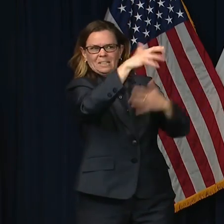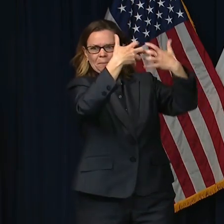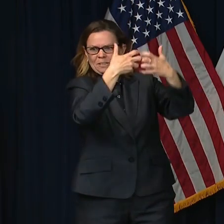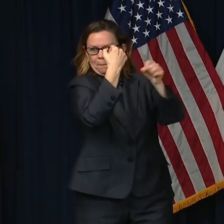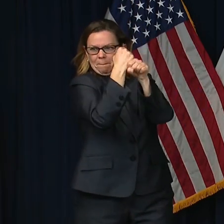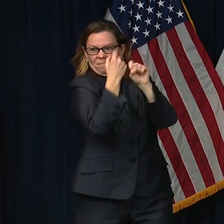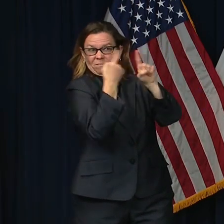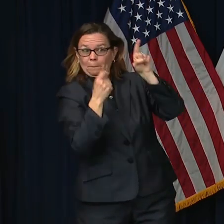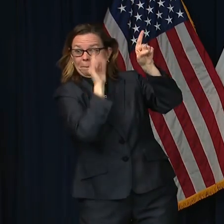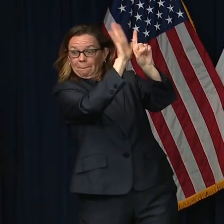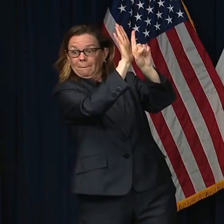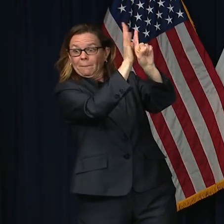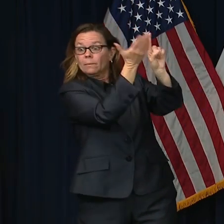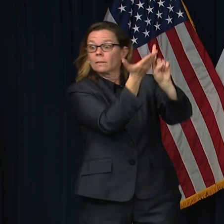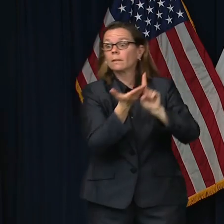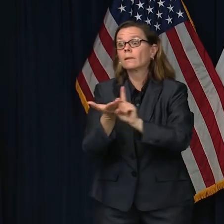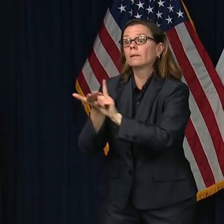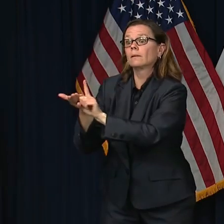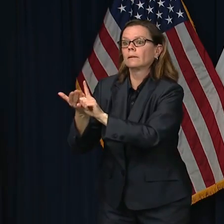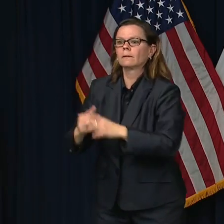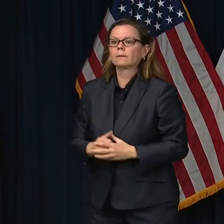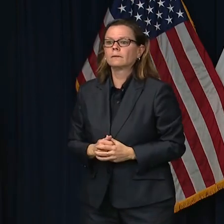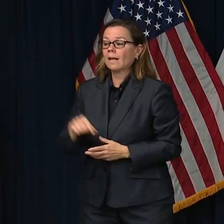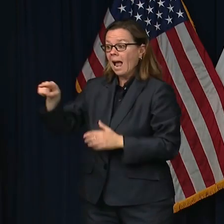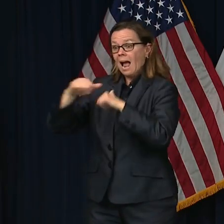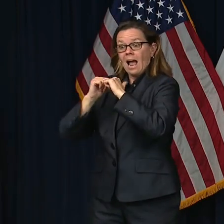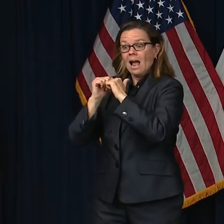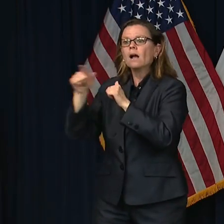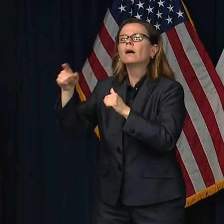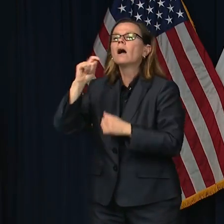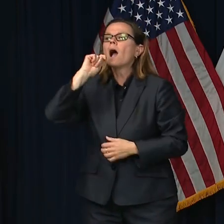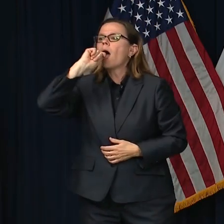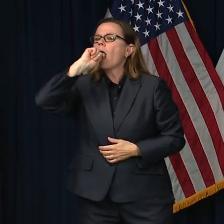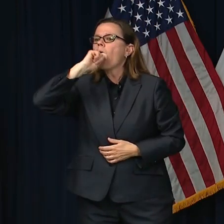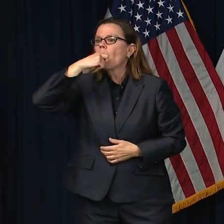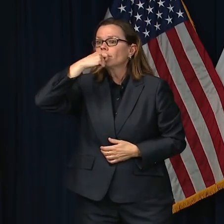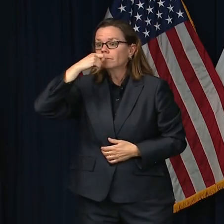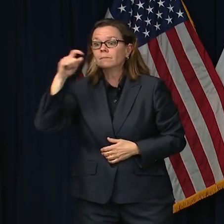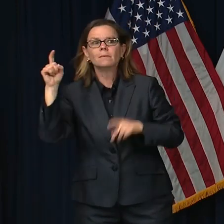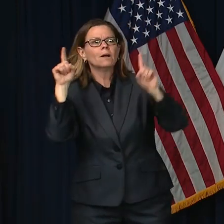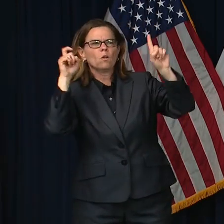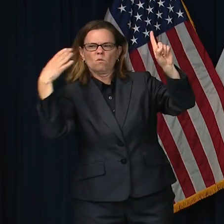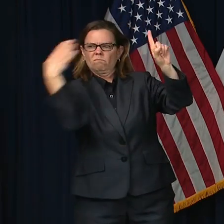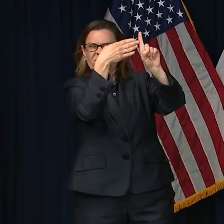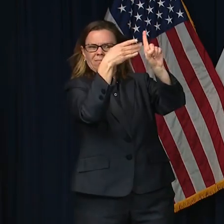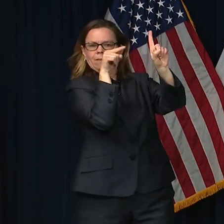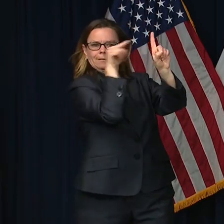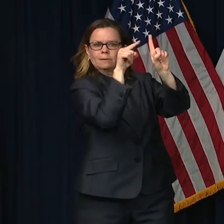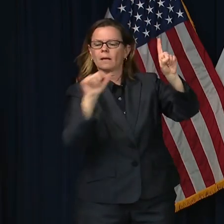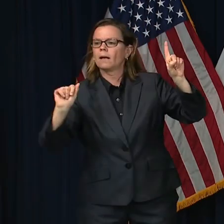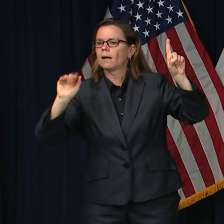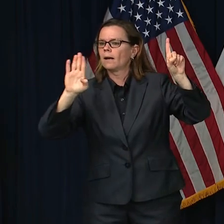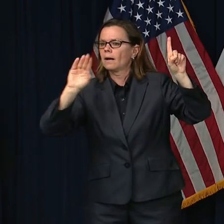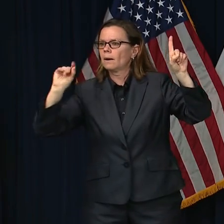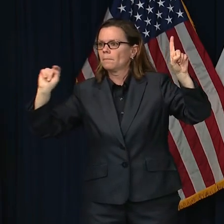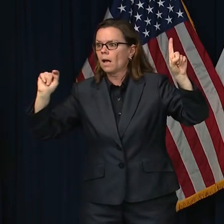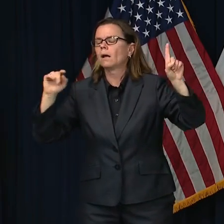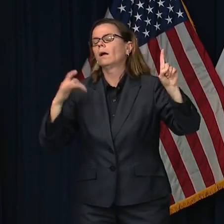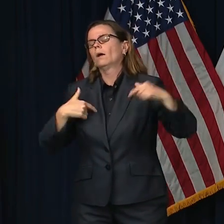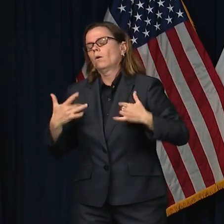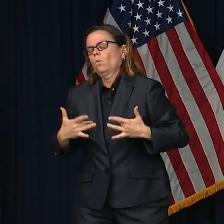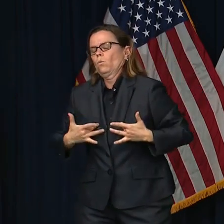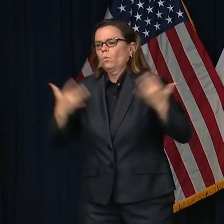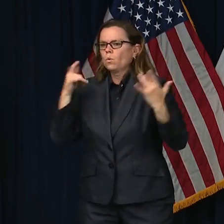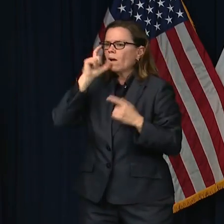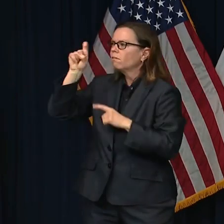directly from them instead of through third parties. A great development. During the last month, we